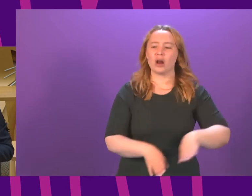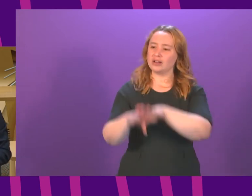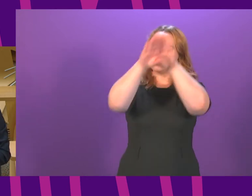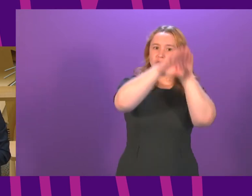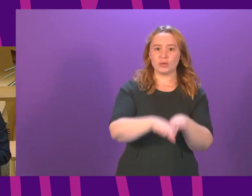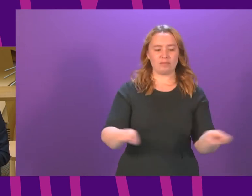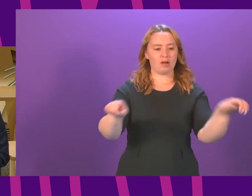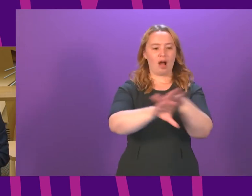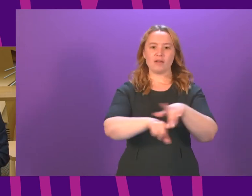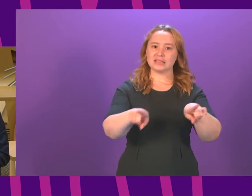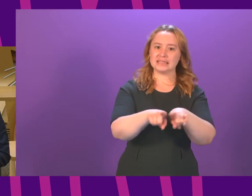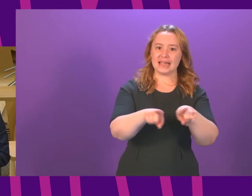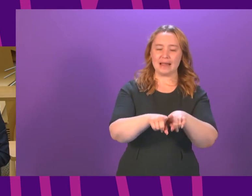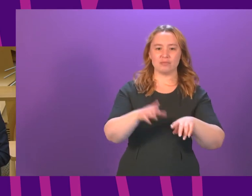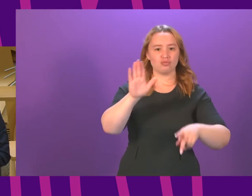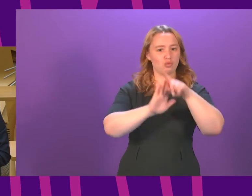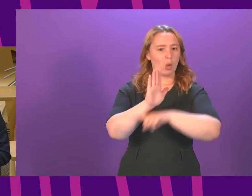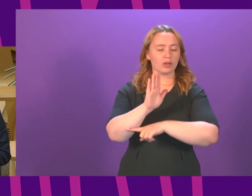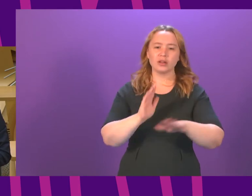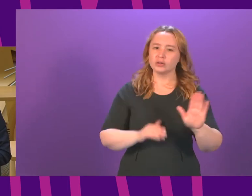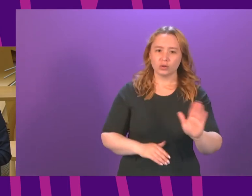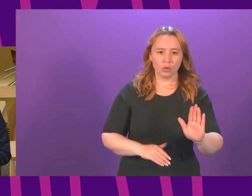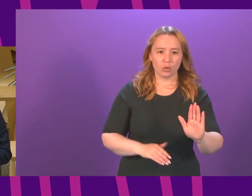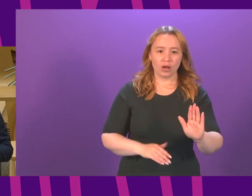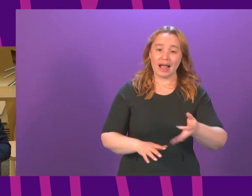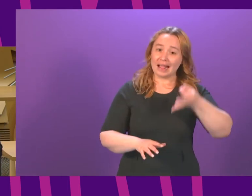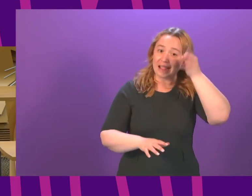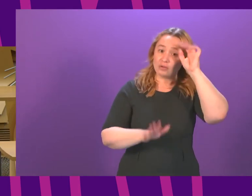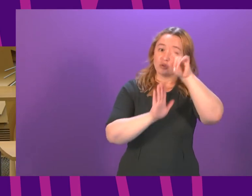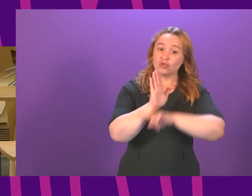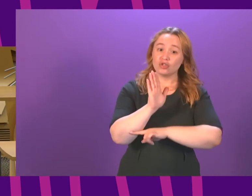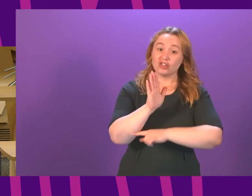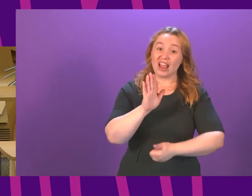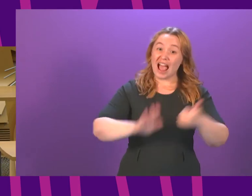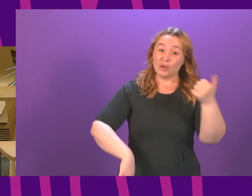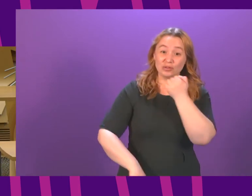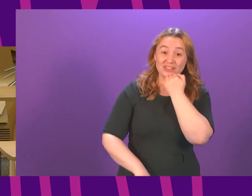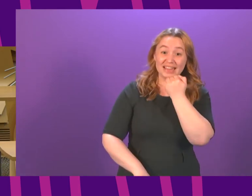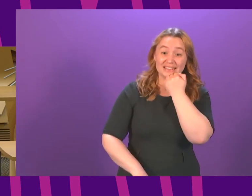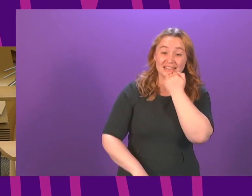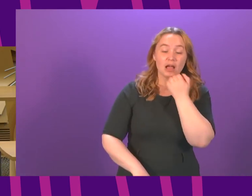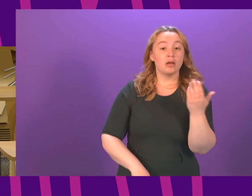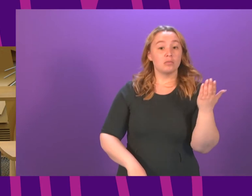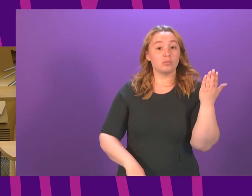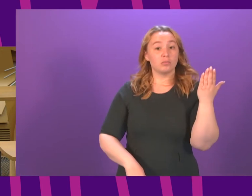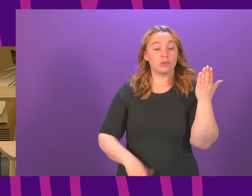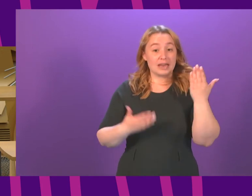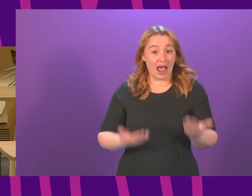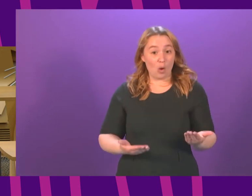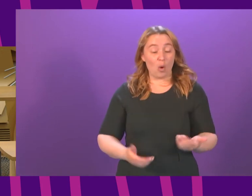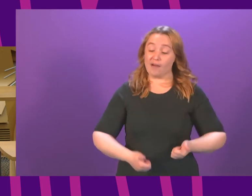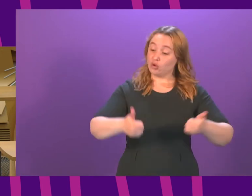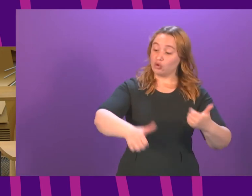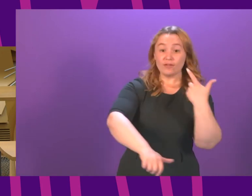The approach of council-wide restrictions is now out of date. It was designed before we had an effective, successful vaccination